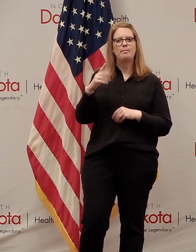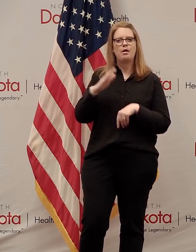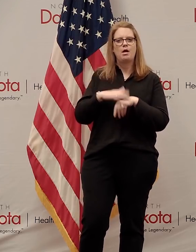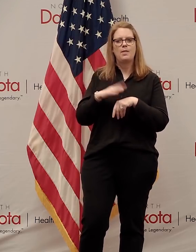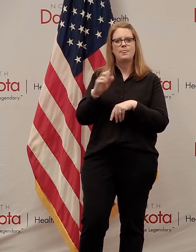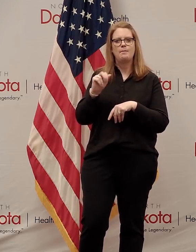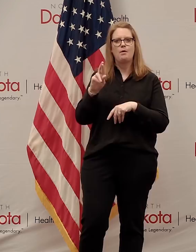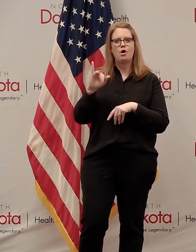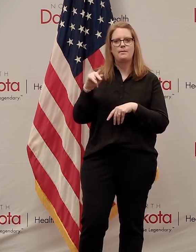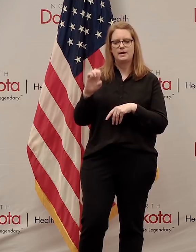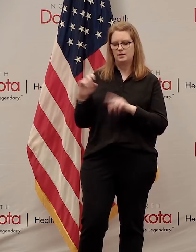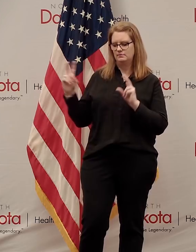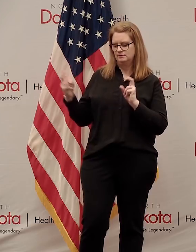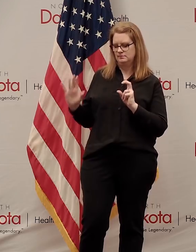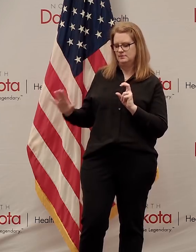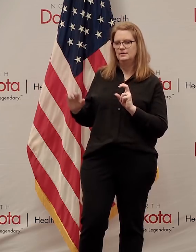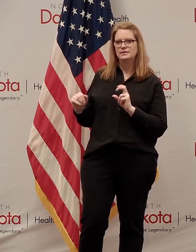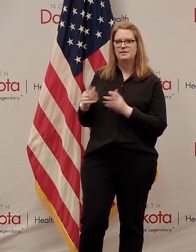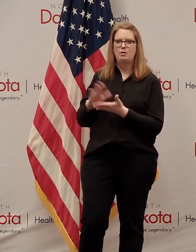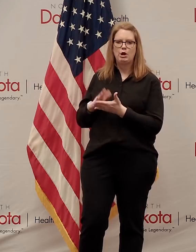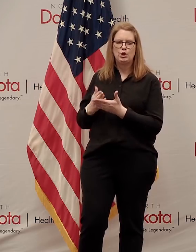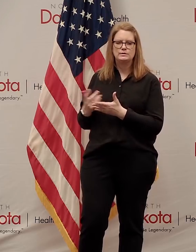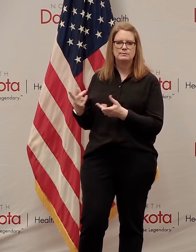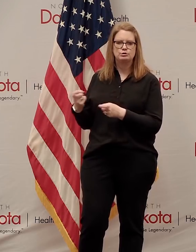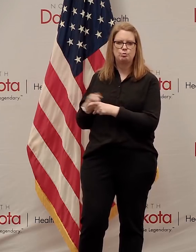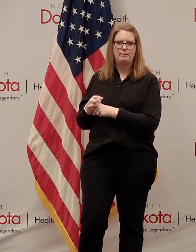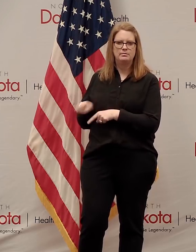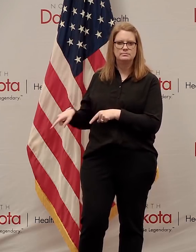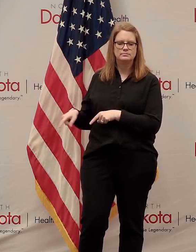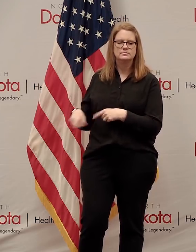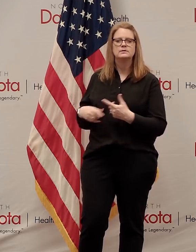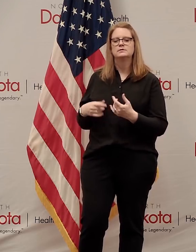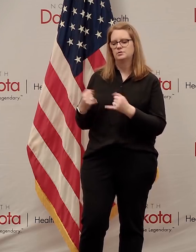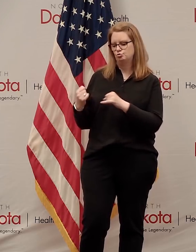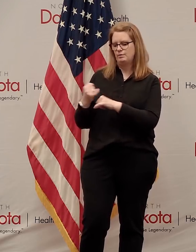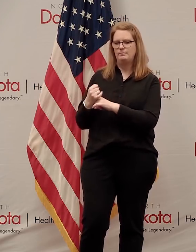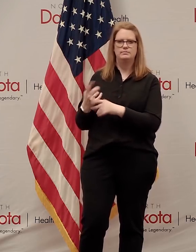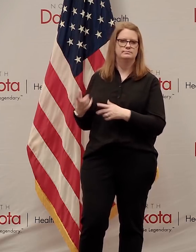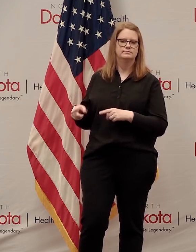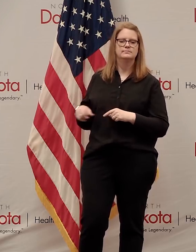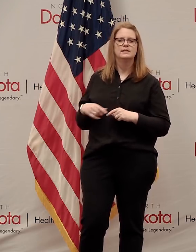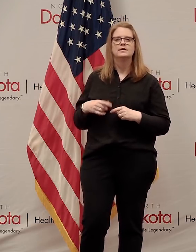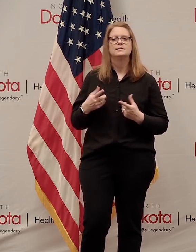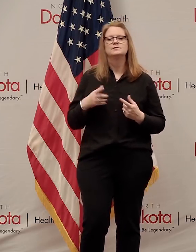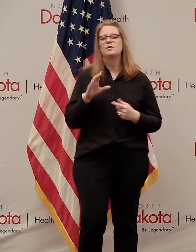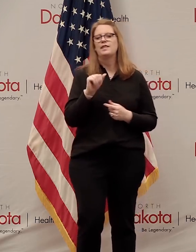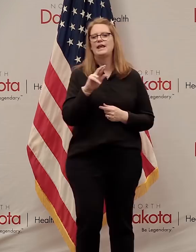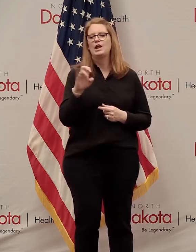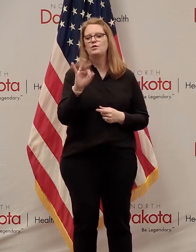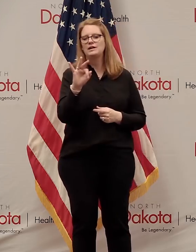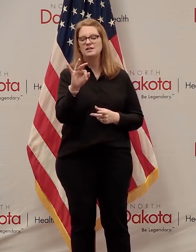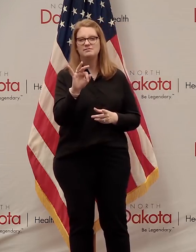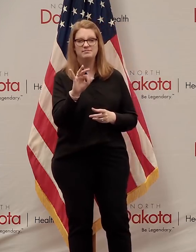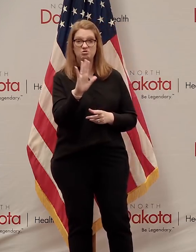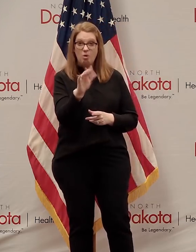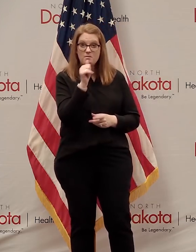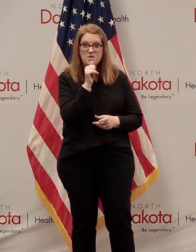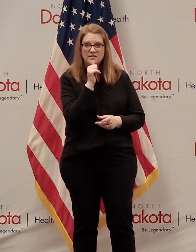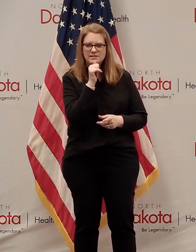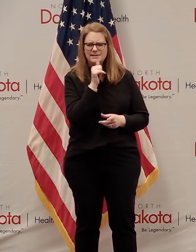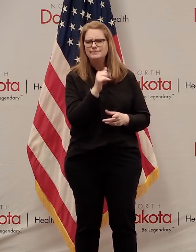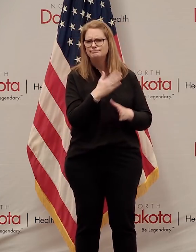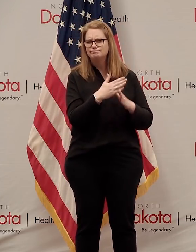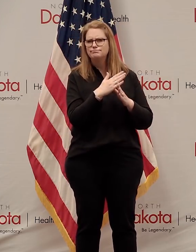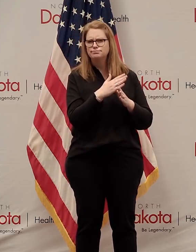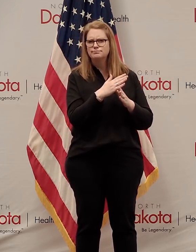are all after it. We're just encouraging people to download the Care 19 app. It does protect your privacy and will